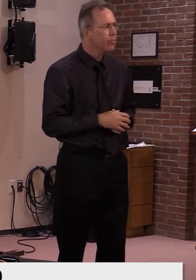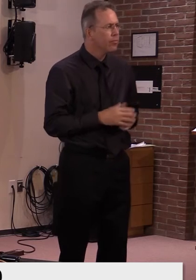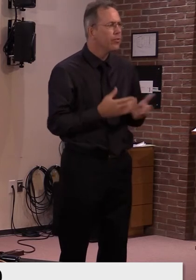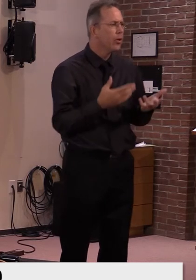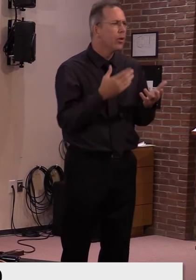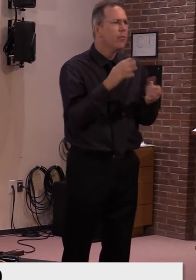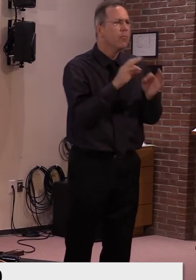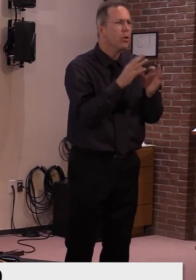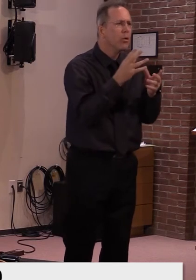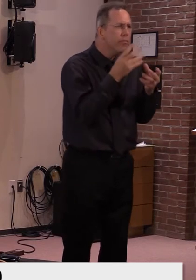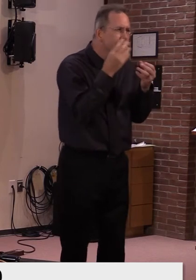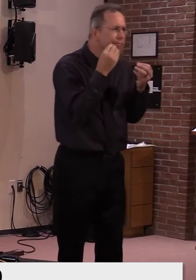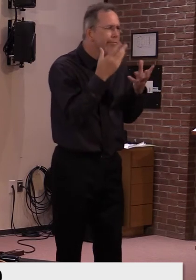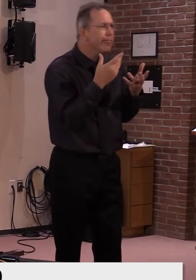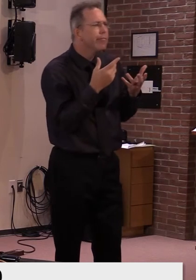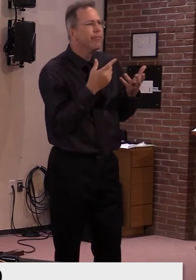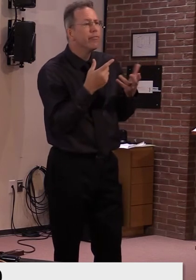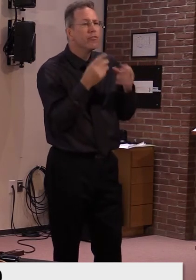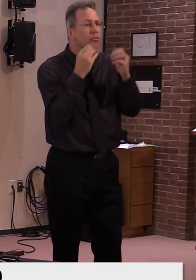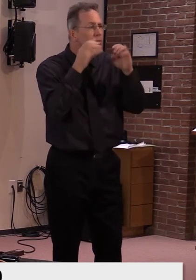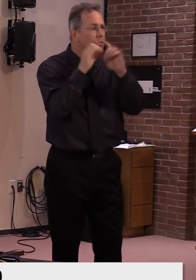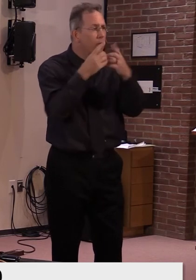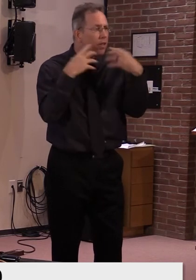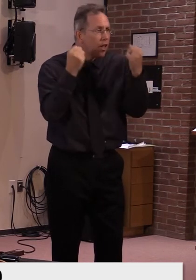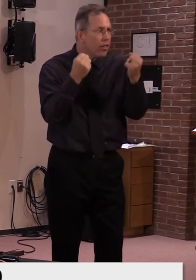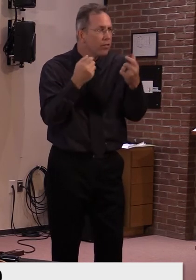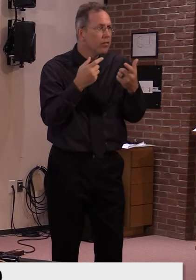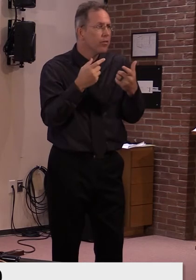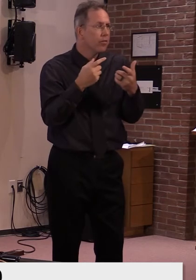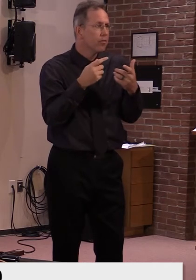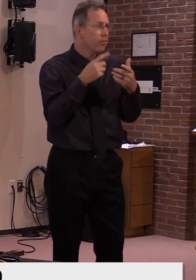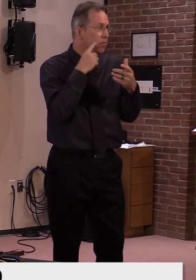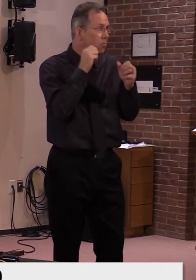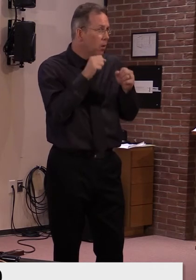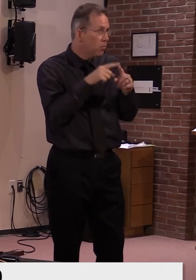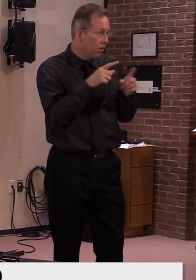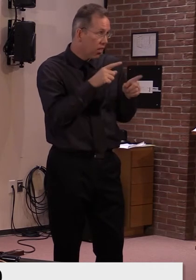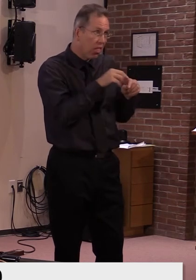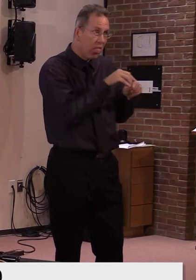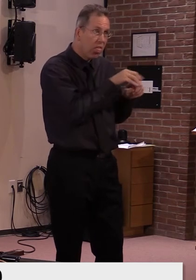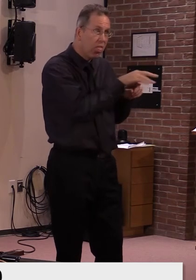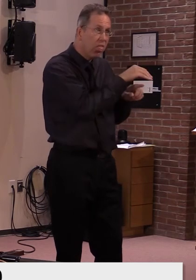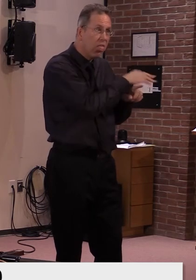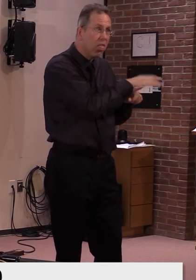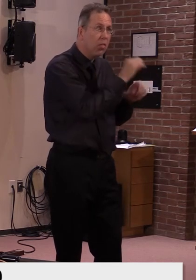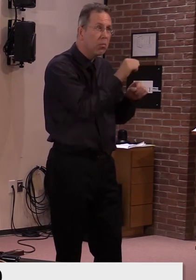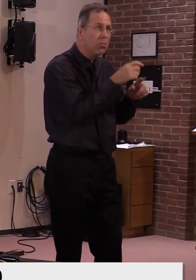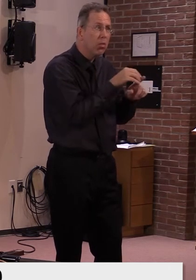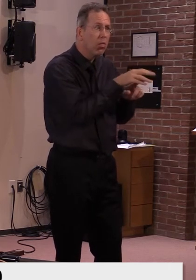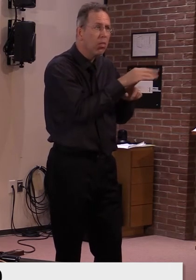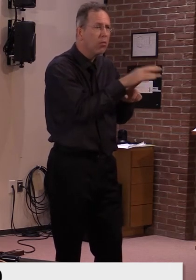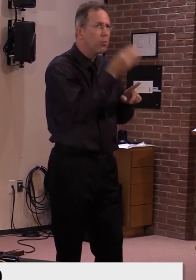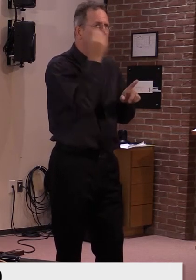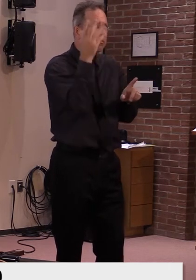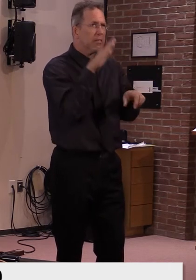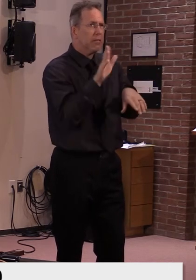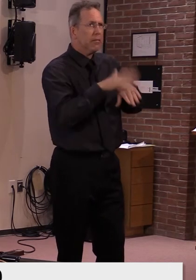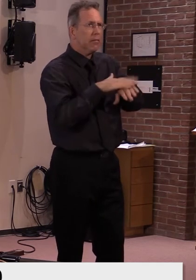um, during the infectious period that person isn't infecting other people as well. Right.